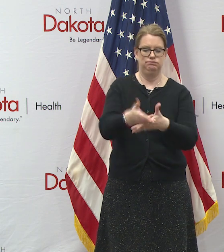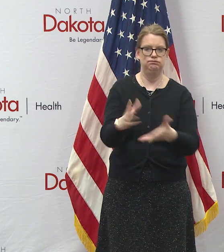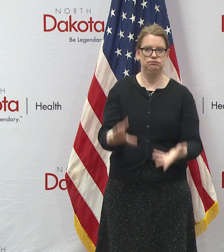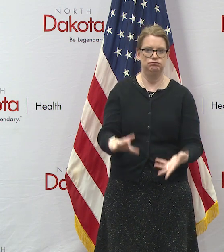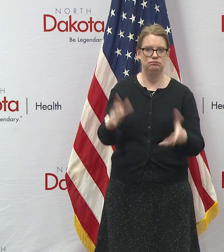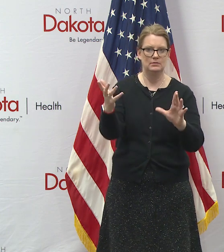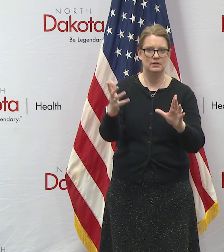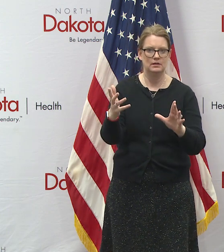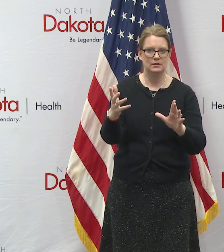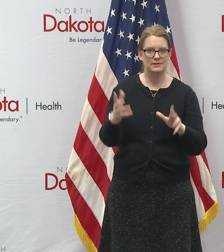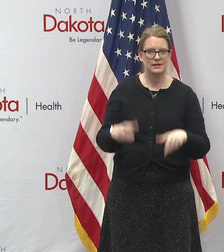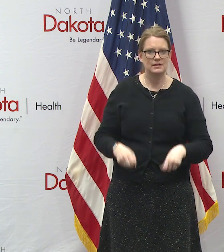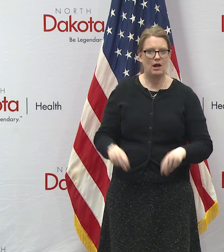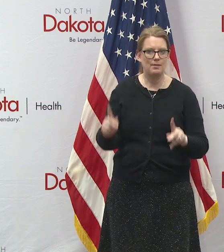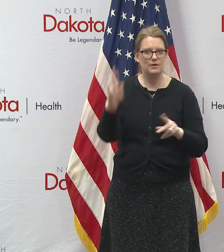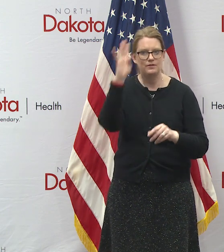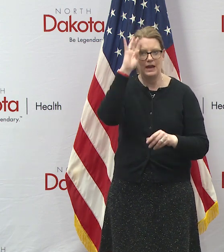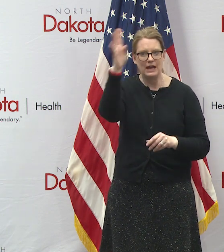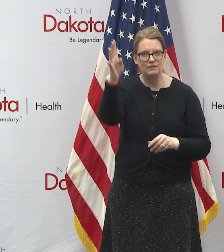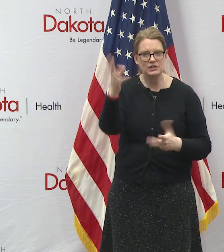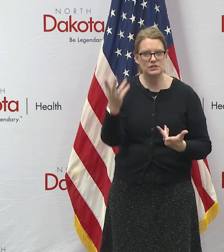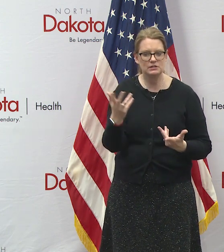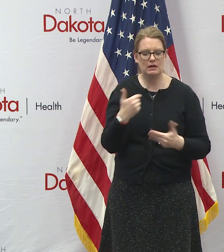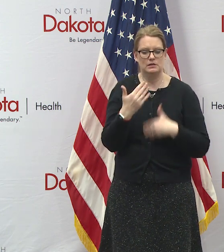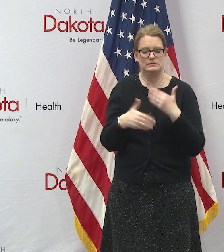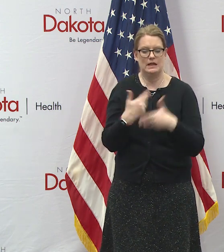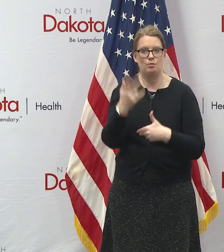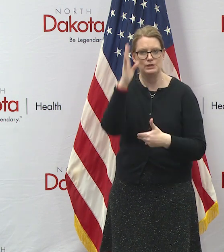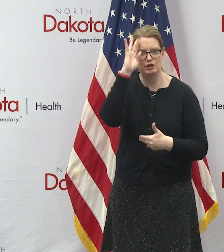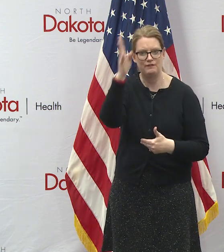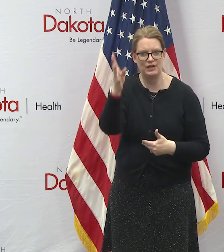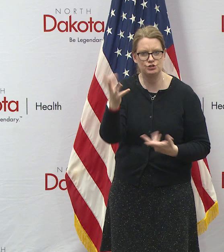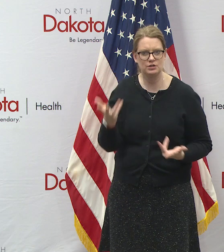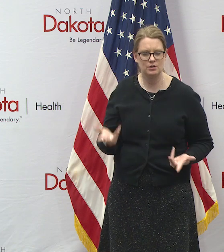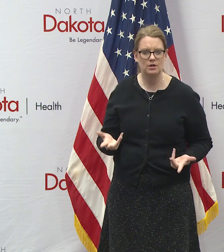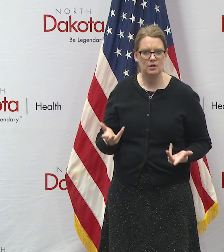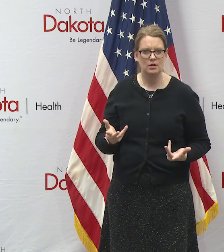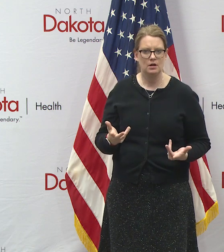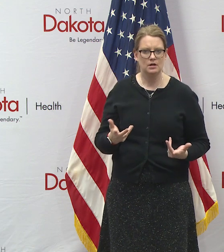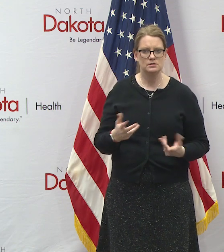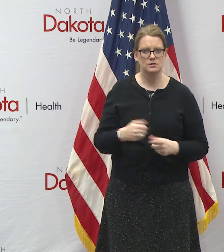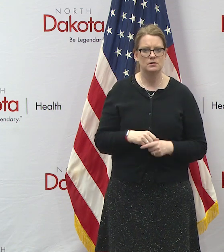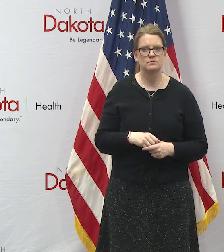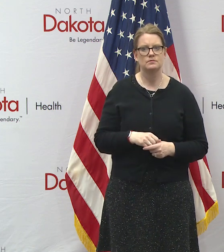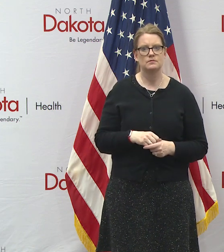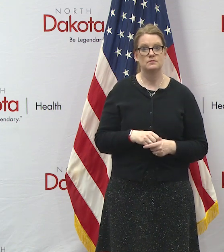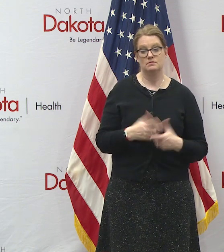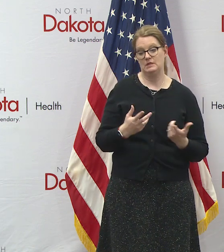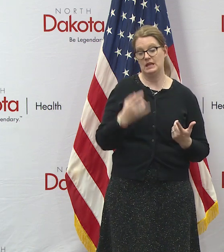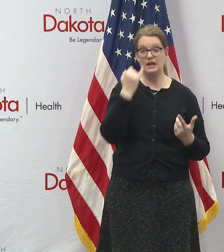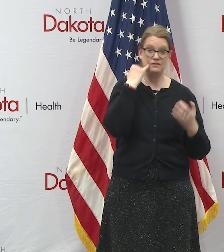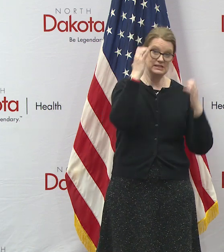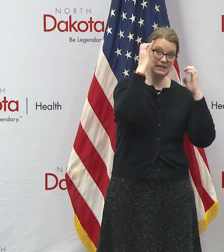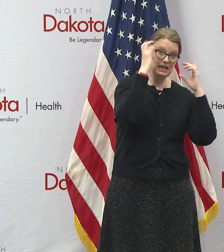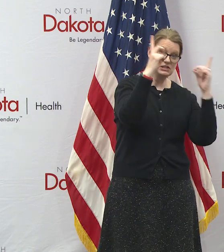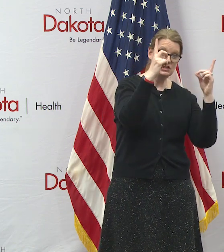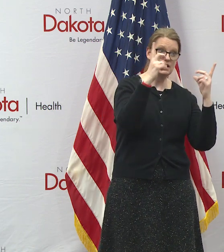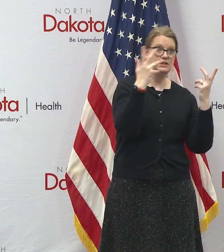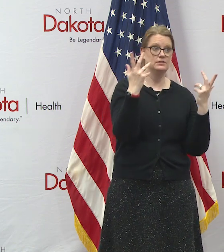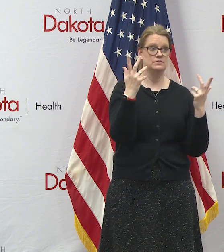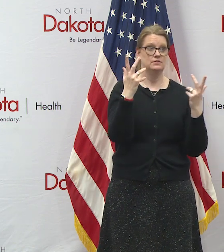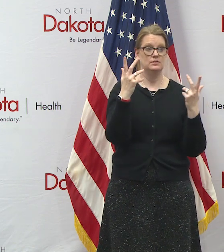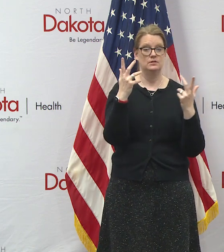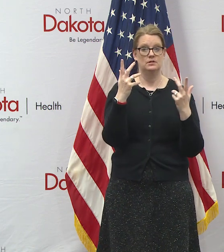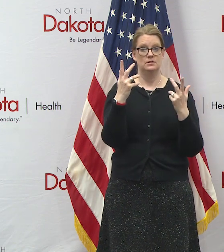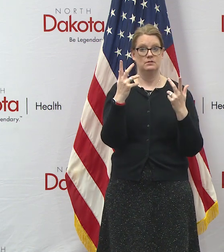creates an opportunity for innovation and it actually accelerates innovation and i think that we're going to see whether it's in education uh